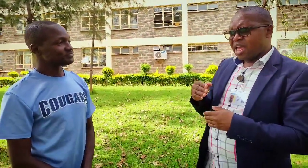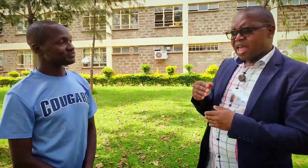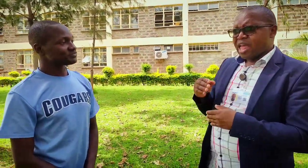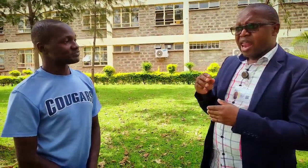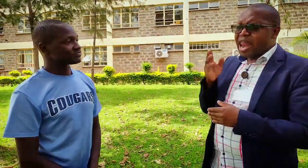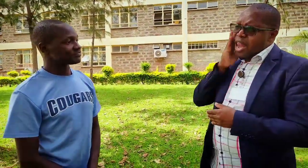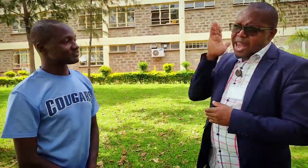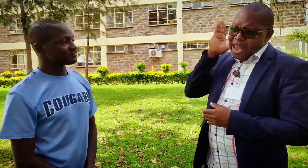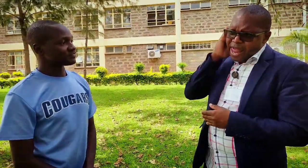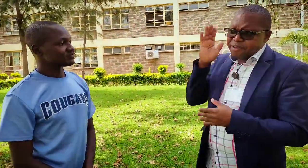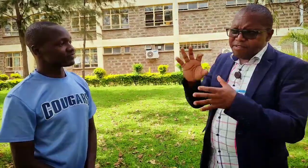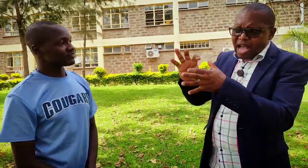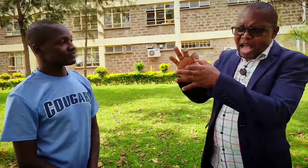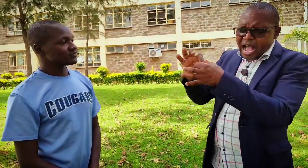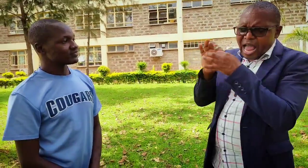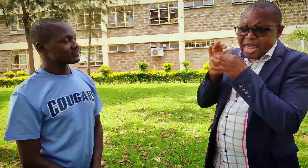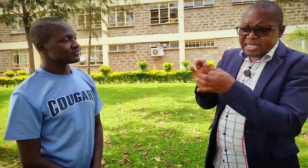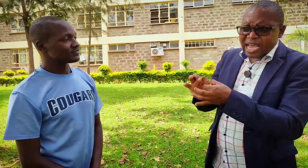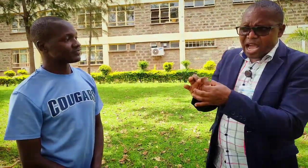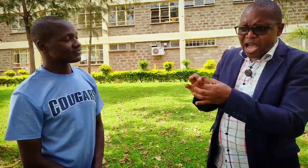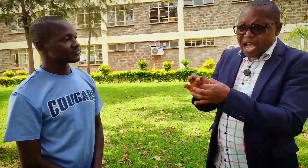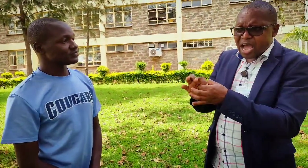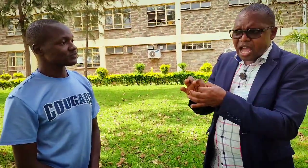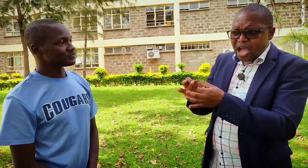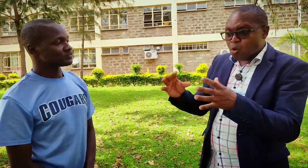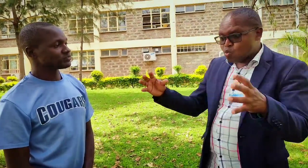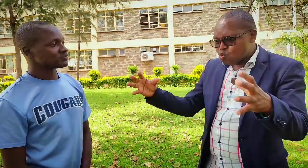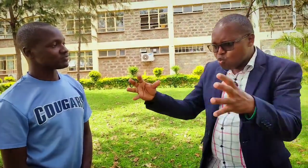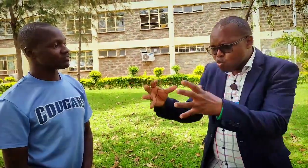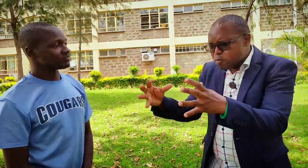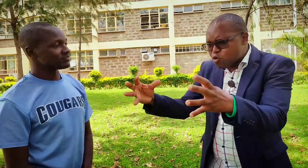think about the deaf culture groups